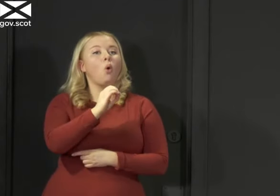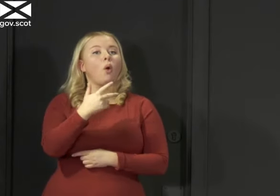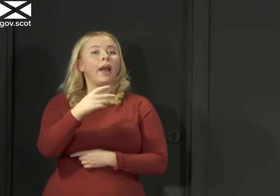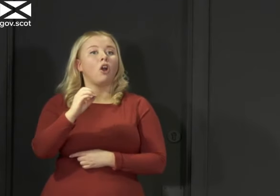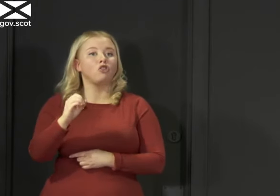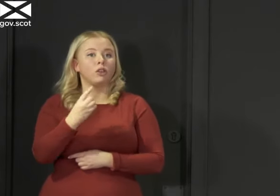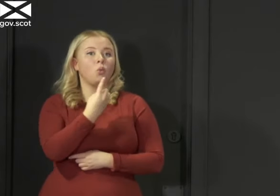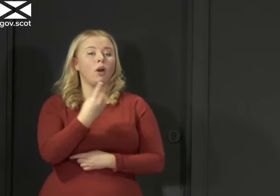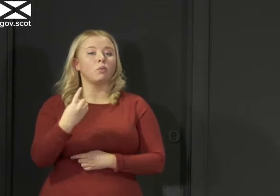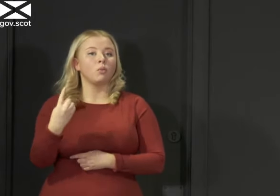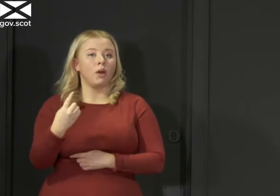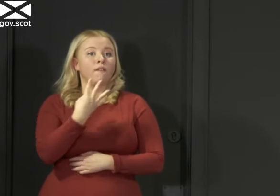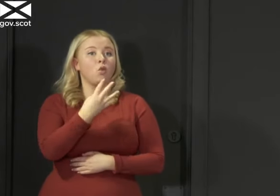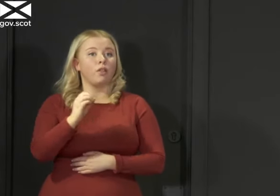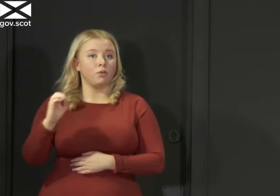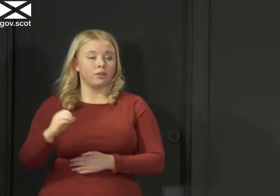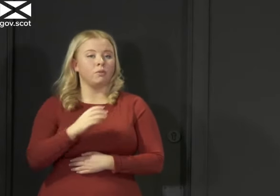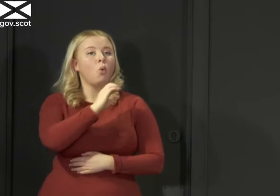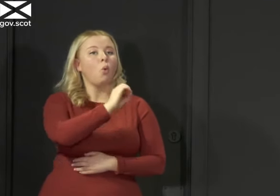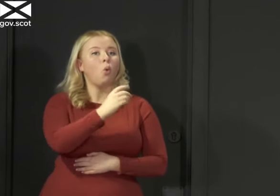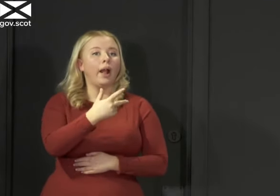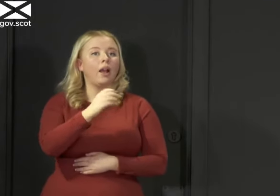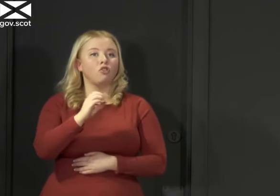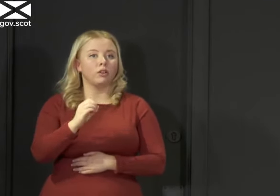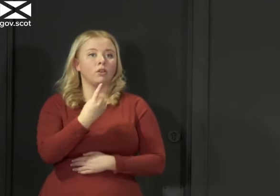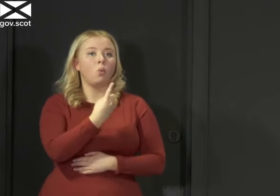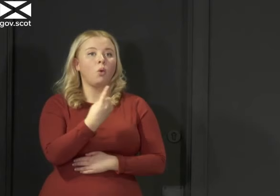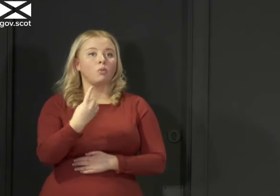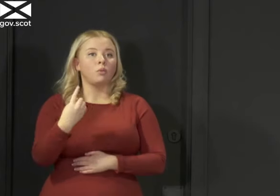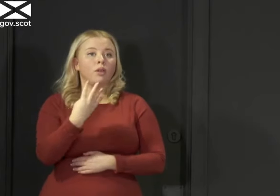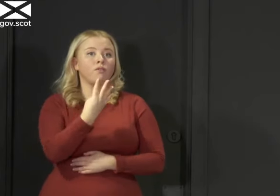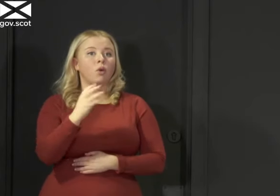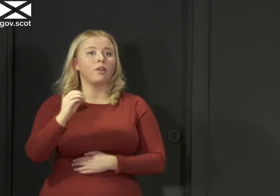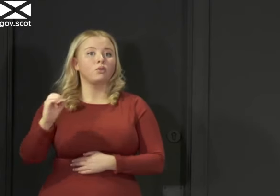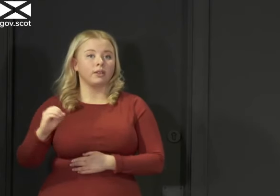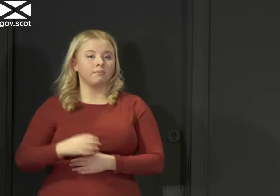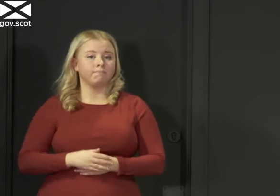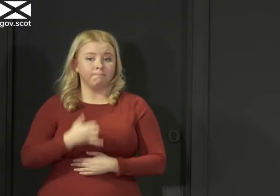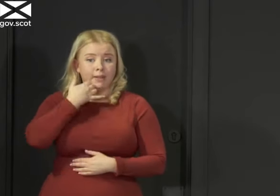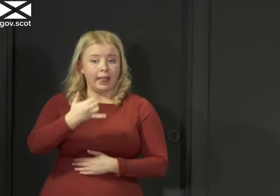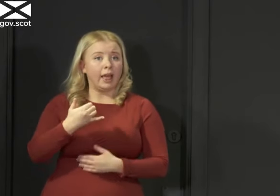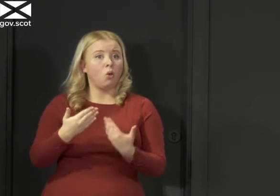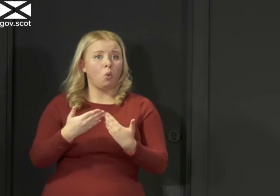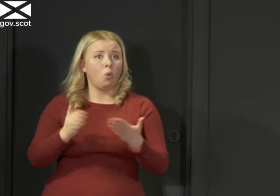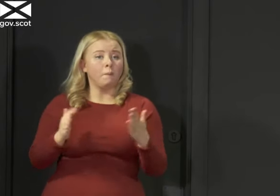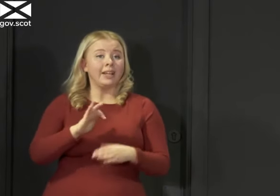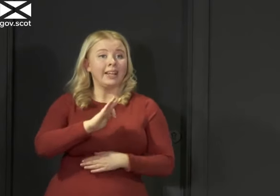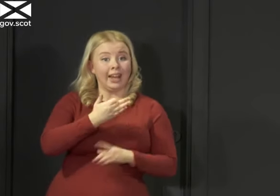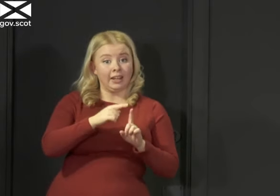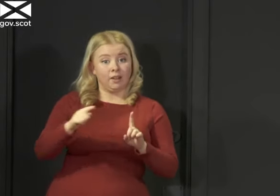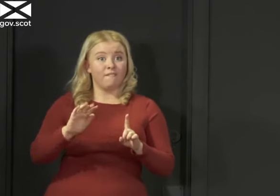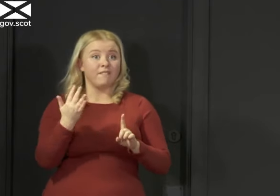111 4000. That's 0800 111 4000. The line is open between 9am and